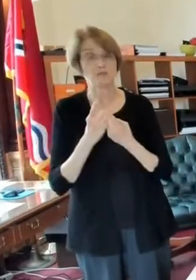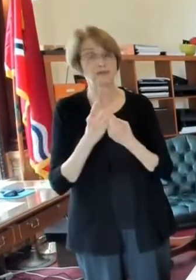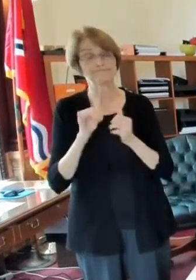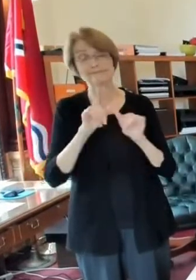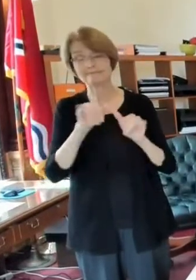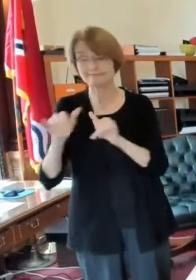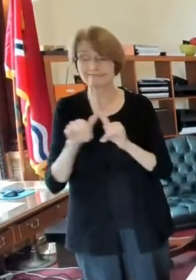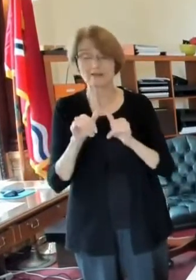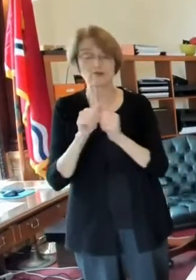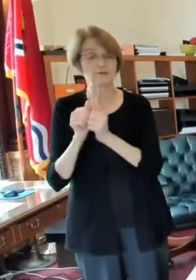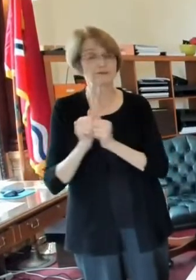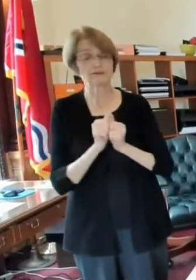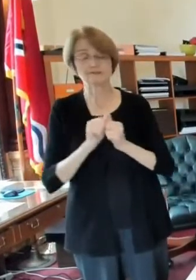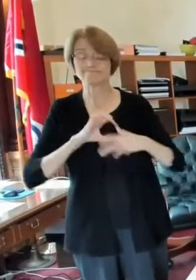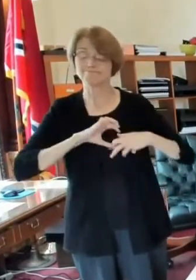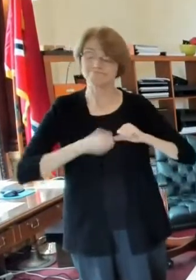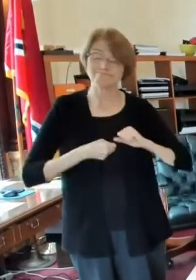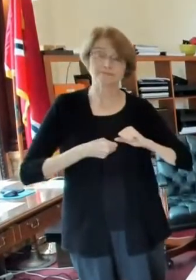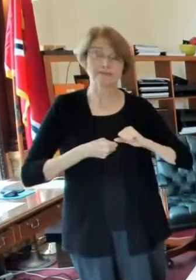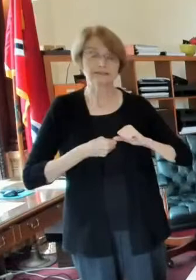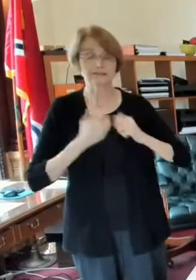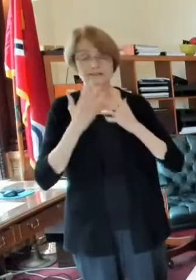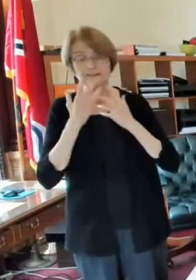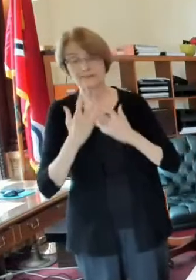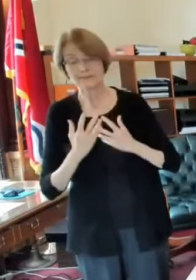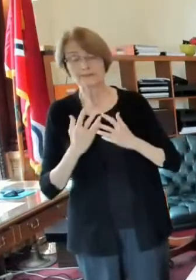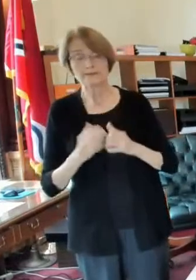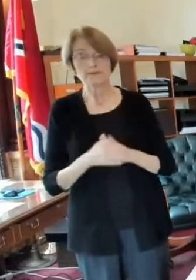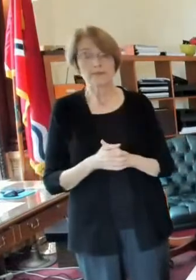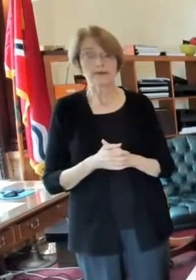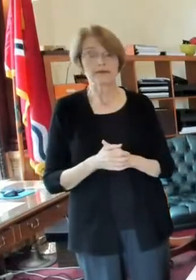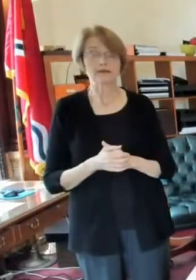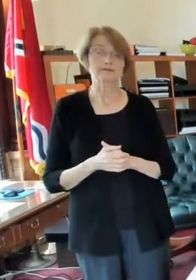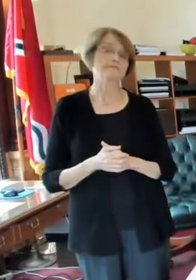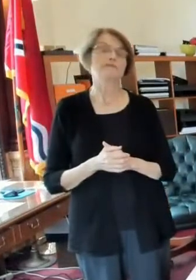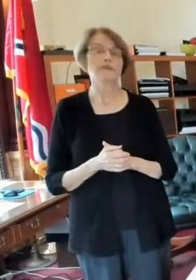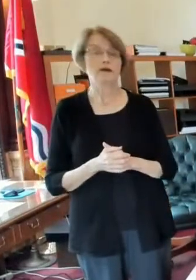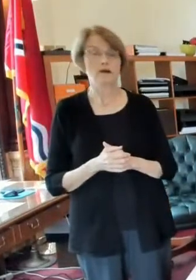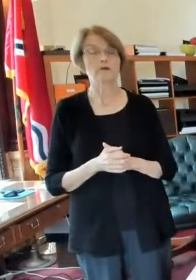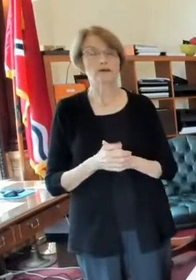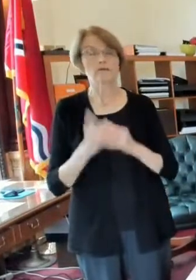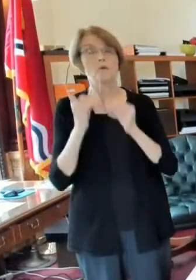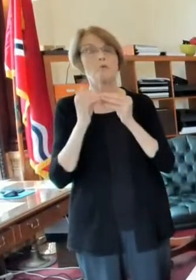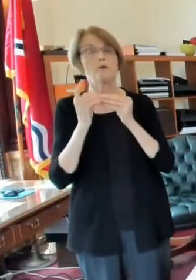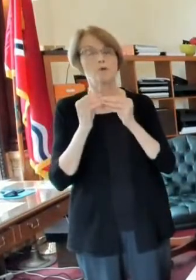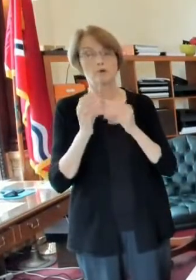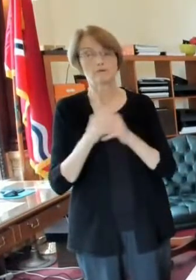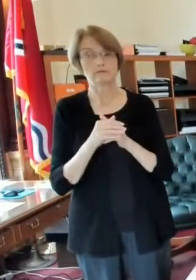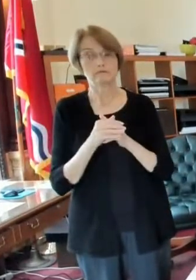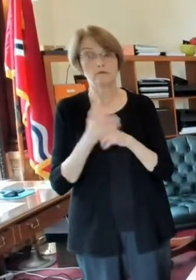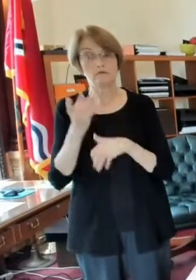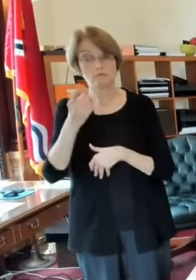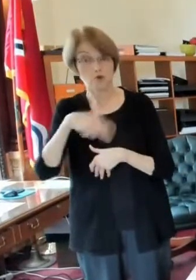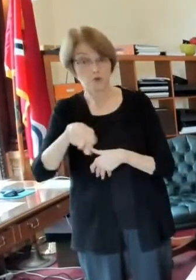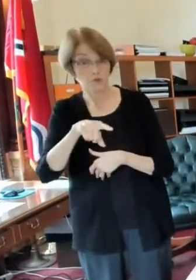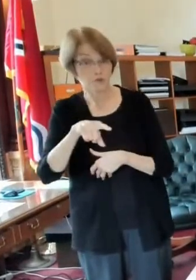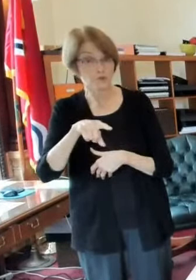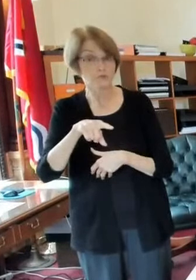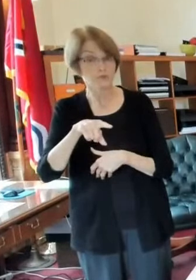um one thing i want to say about that further is that for those of you that are able